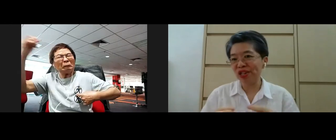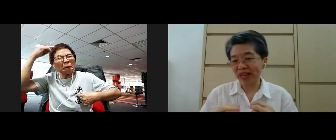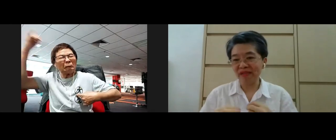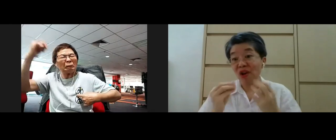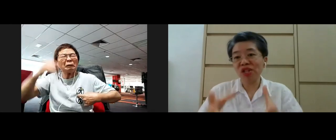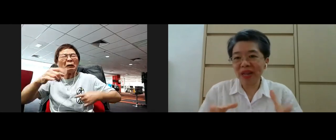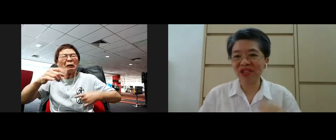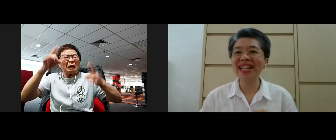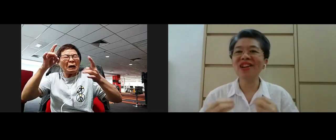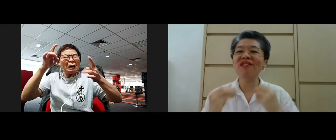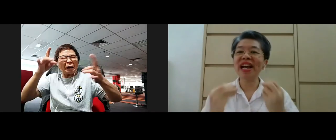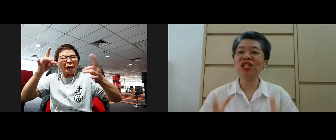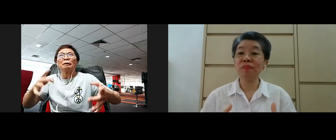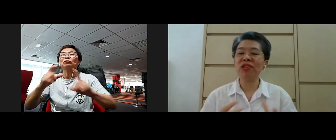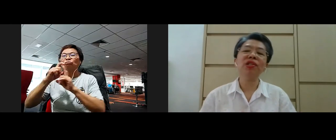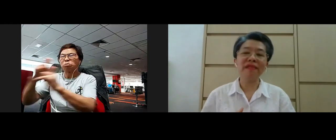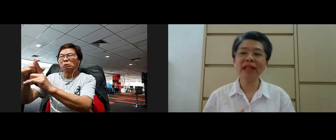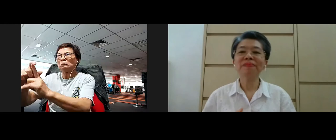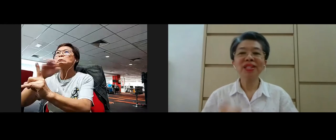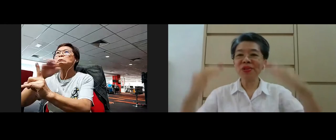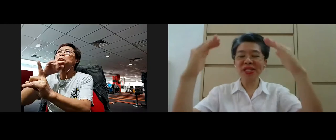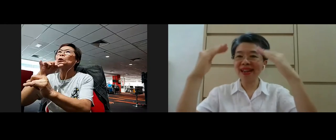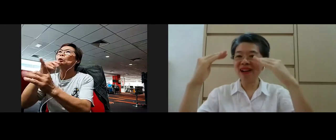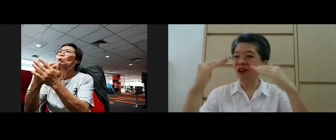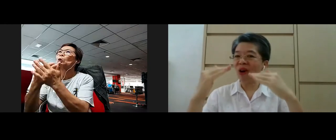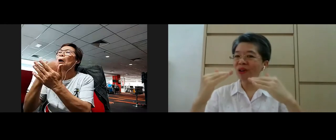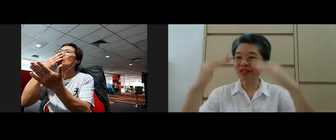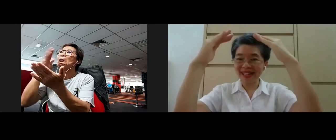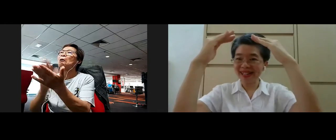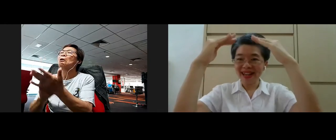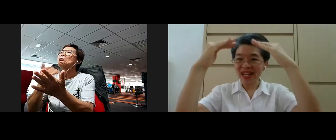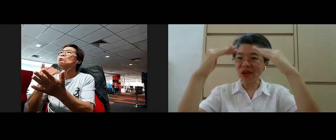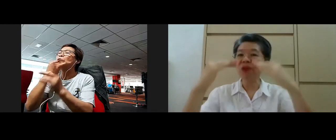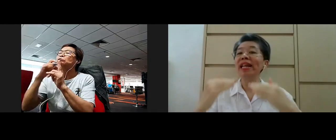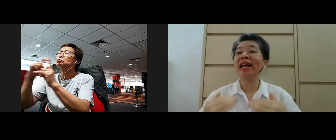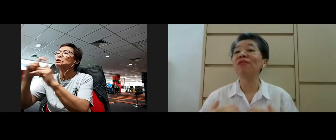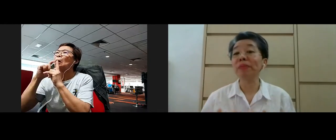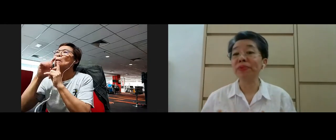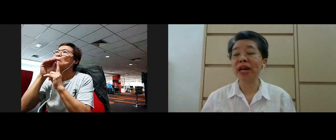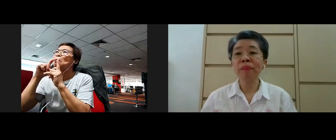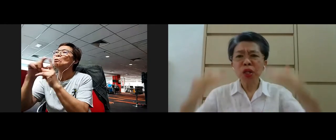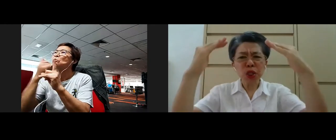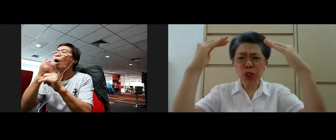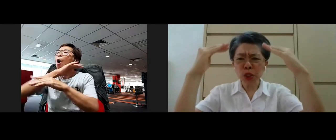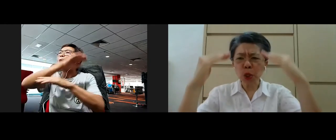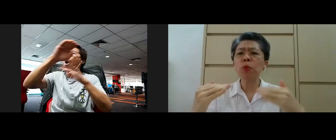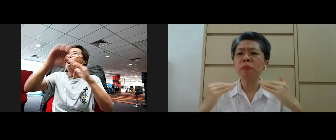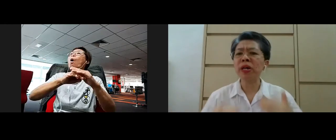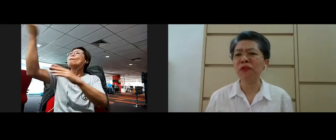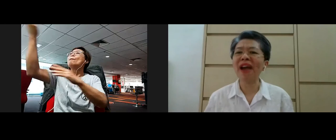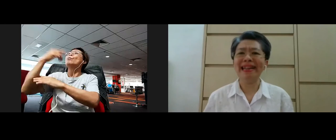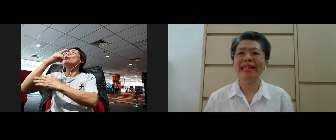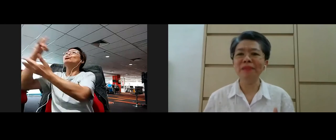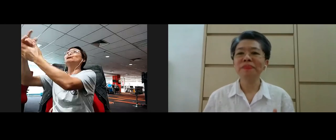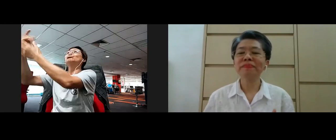speech is going to be wrong speech not right speech so you see how all this is all laid out by Buddha so